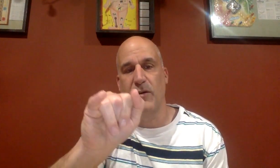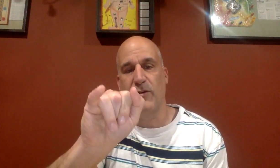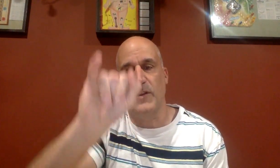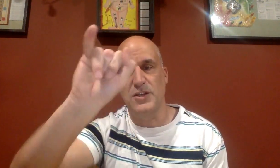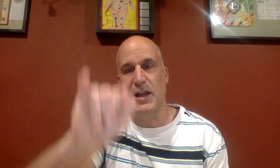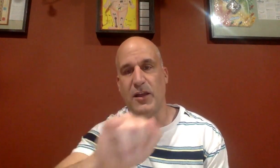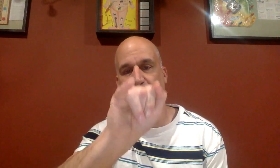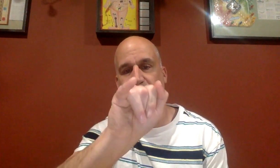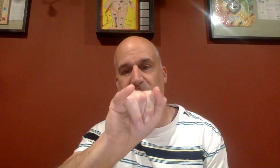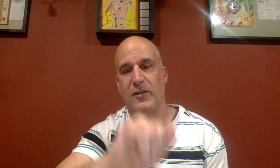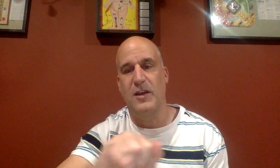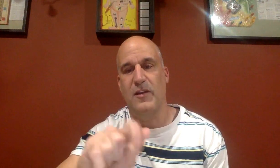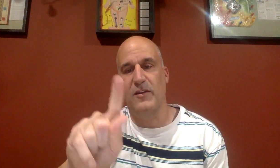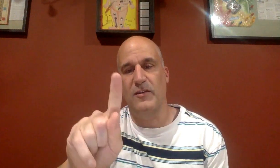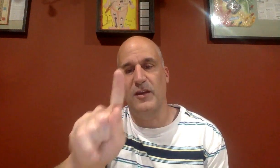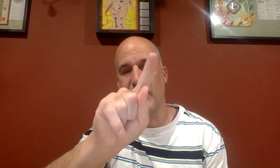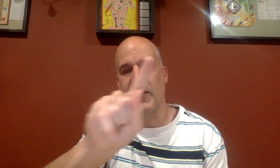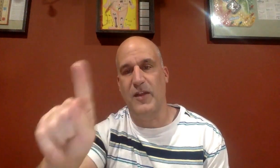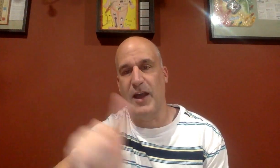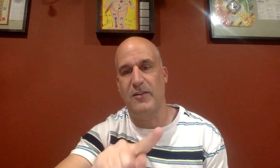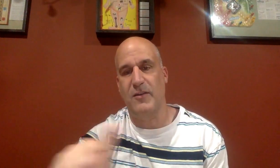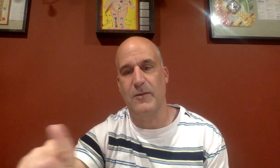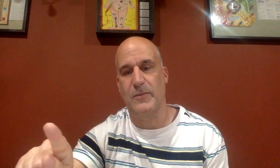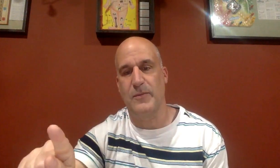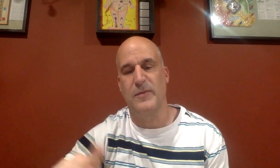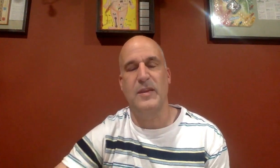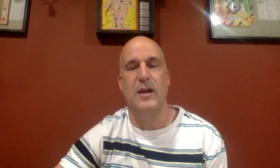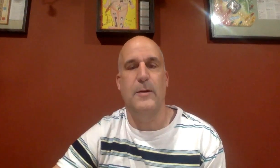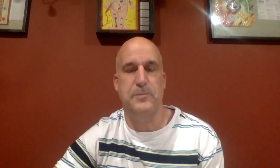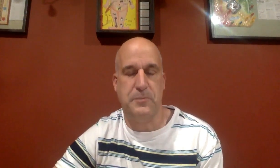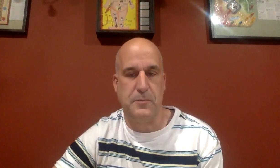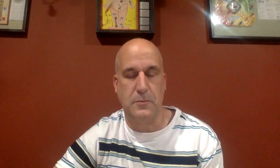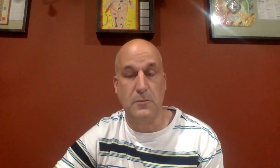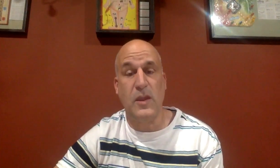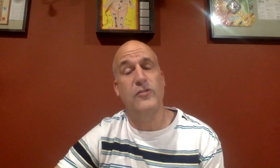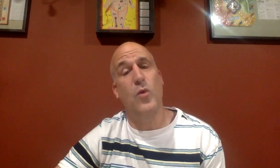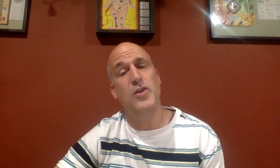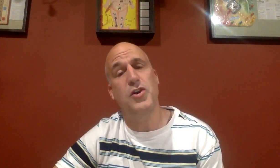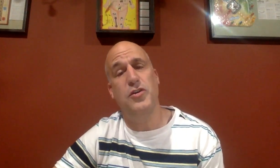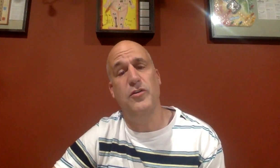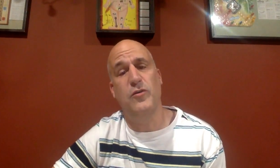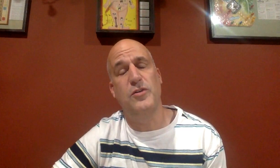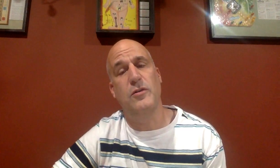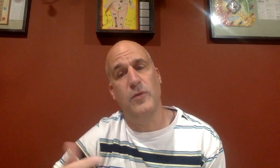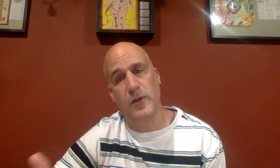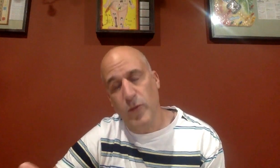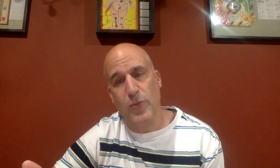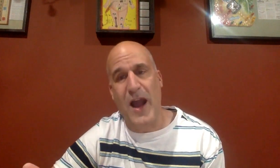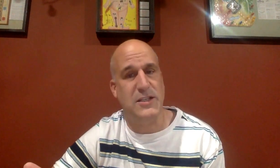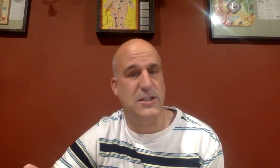sorry, the J like this and the Z like that. Um, so what you can do is when you, you want to practice this